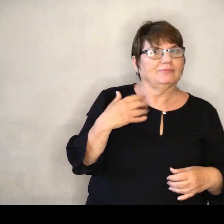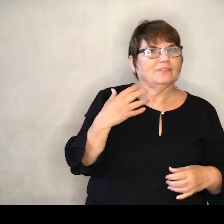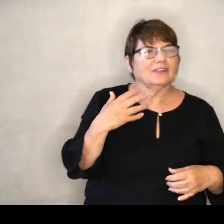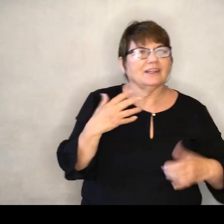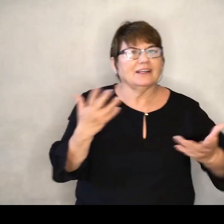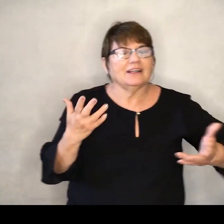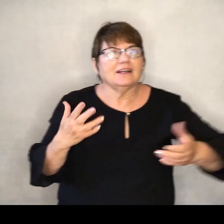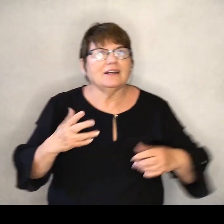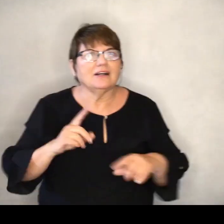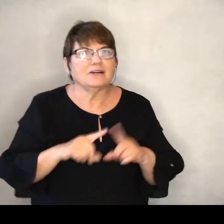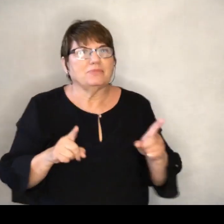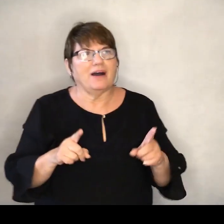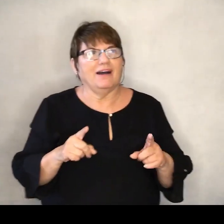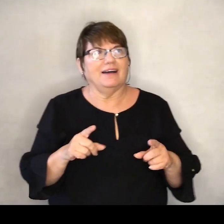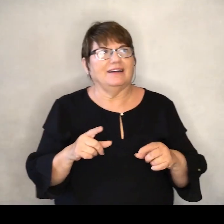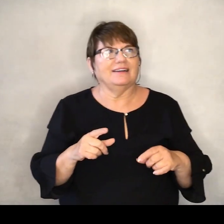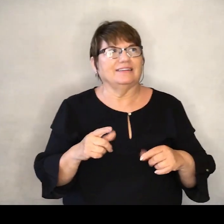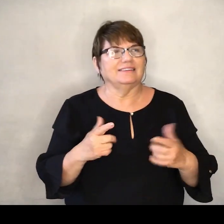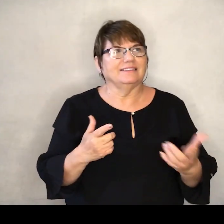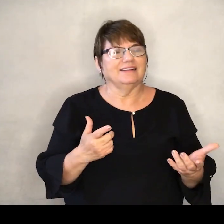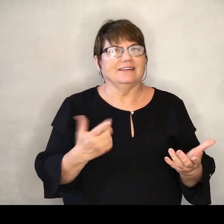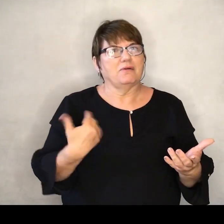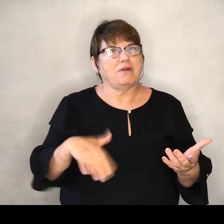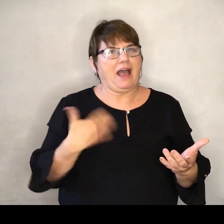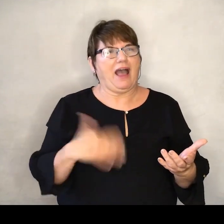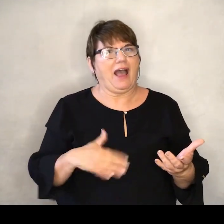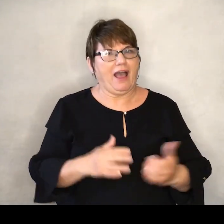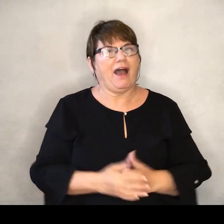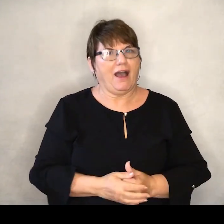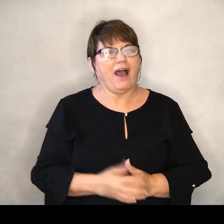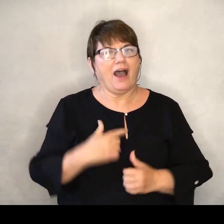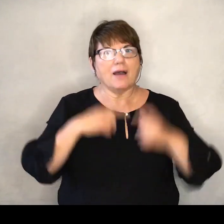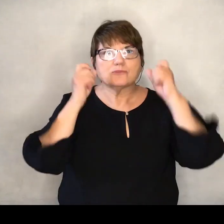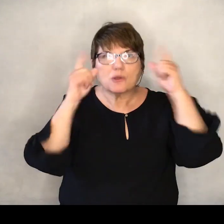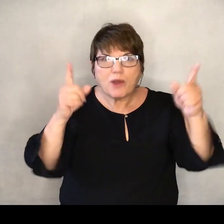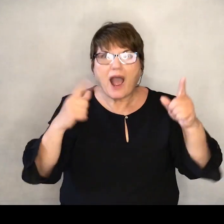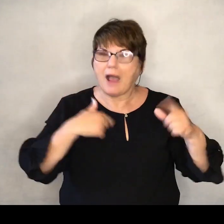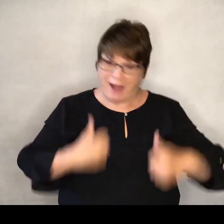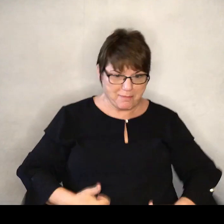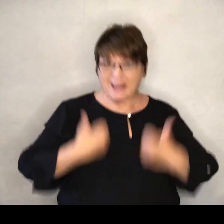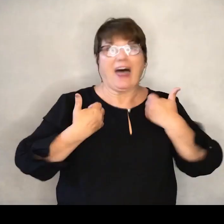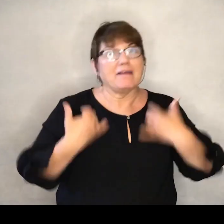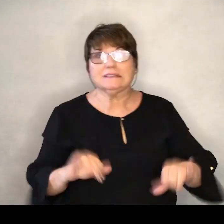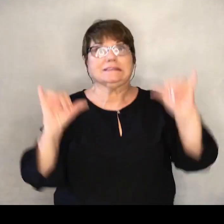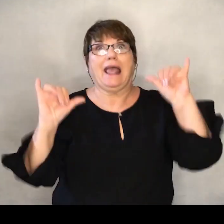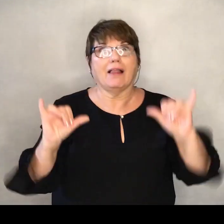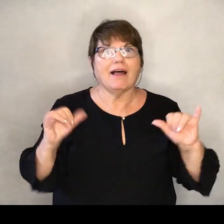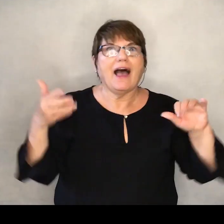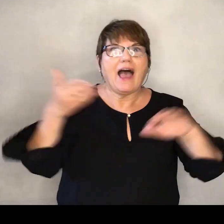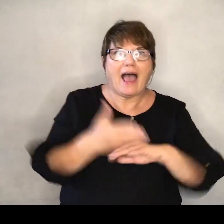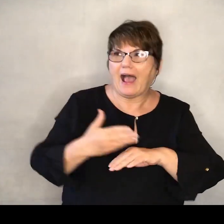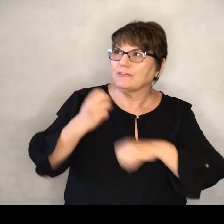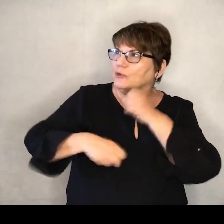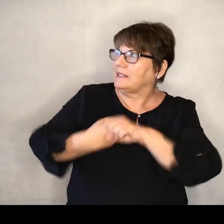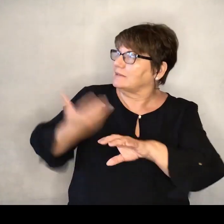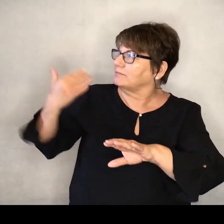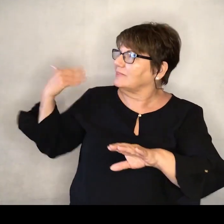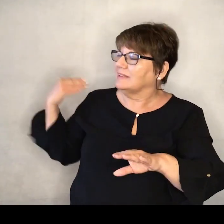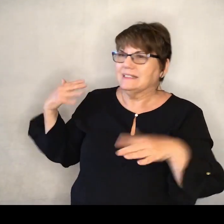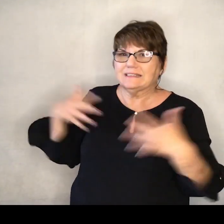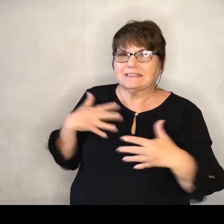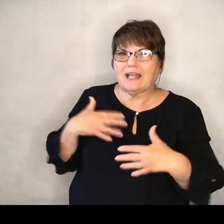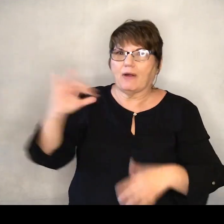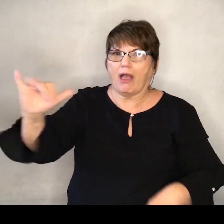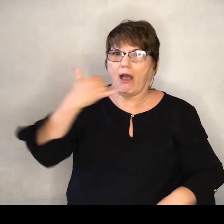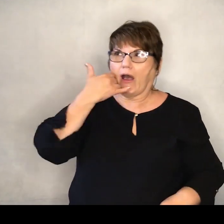That reminded me of what I was doing. But man, I'm surprised that I'm even alive today after all of those scary telephone calls